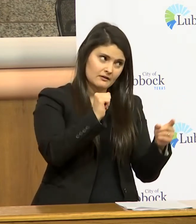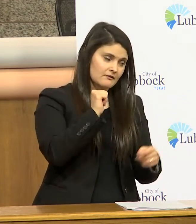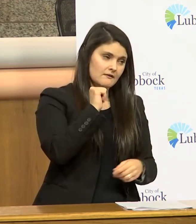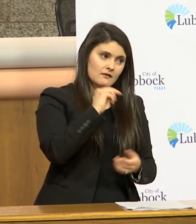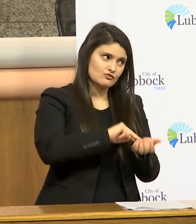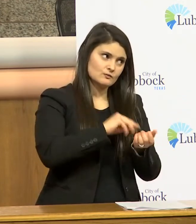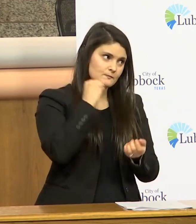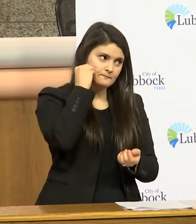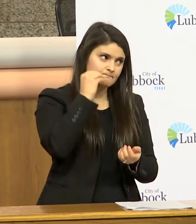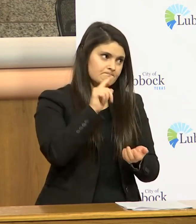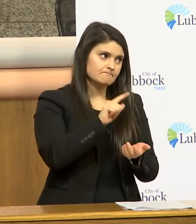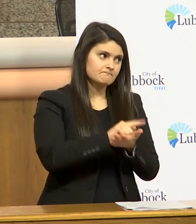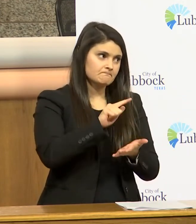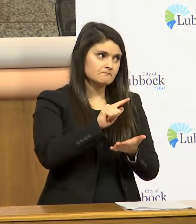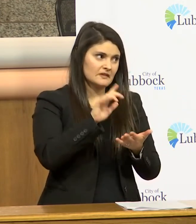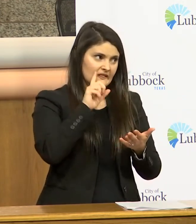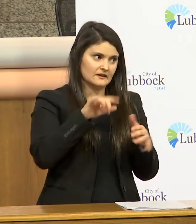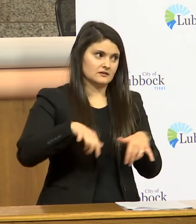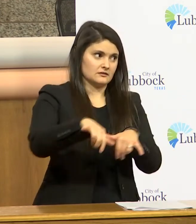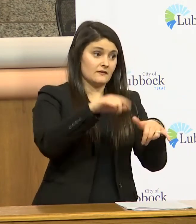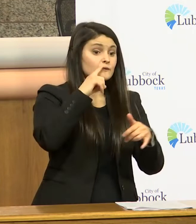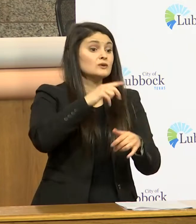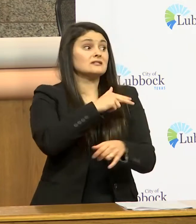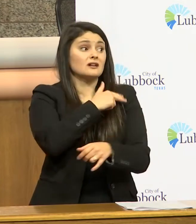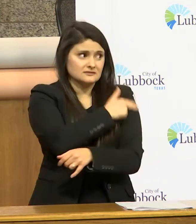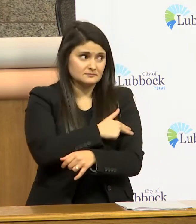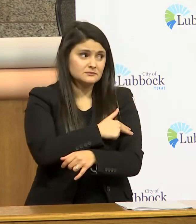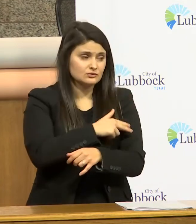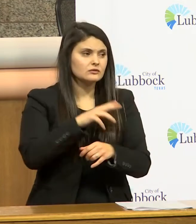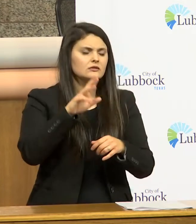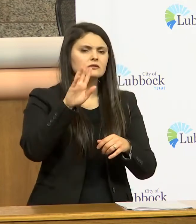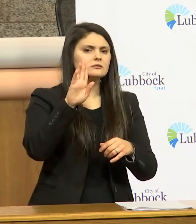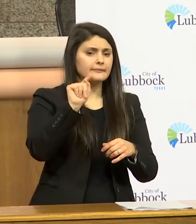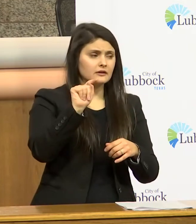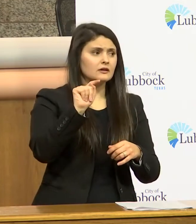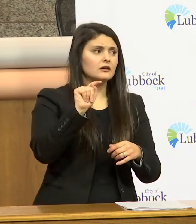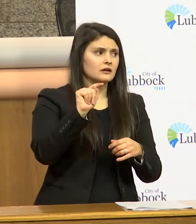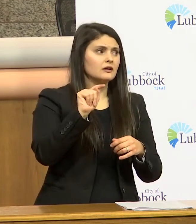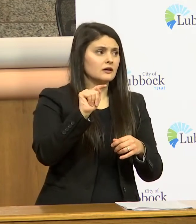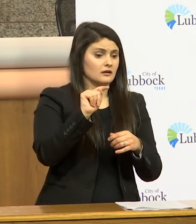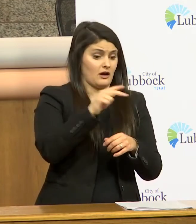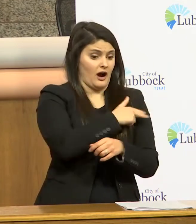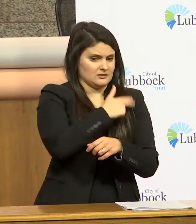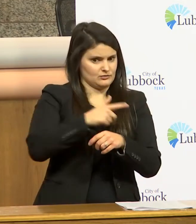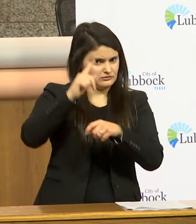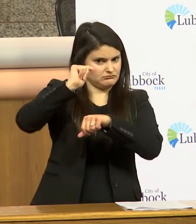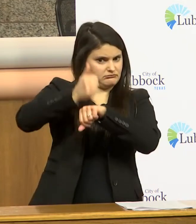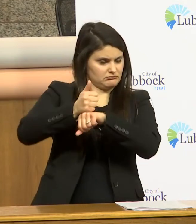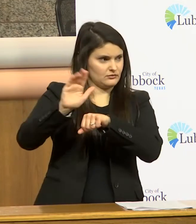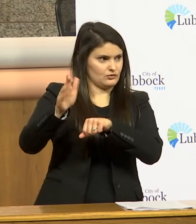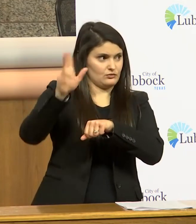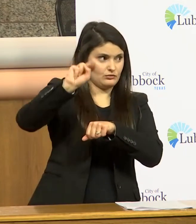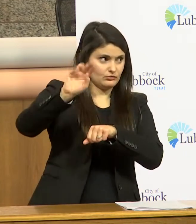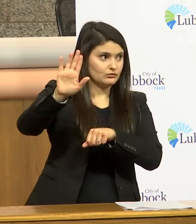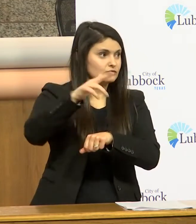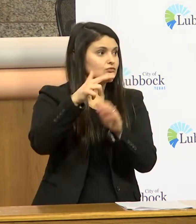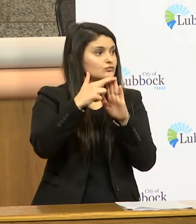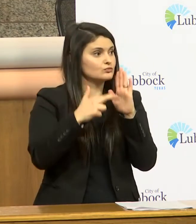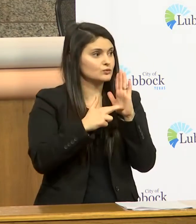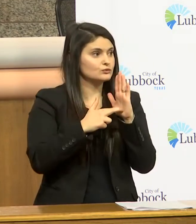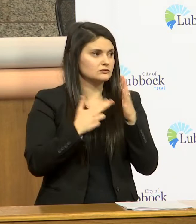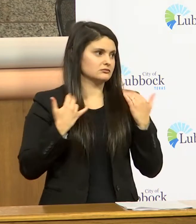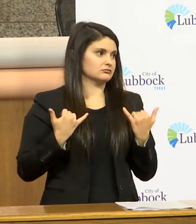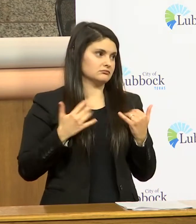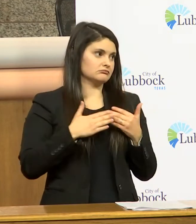i think that's the current standard for the hospitals but the hospitals make those own rules not us at this at this point